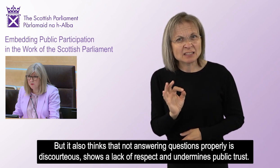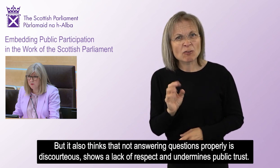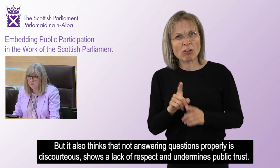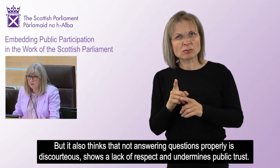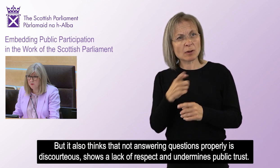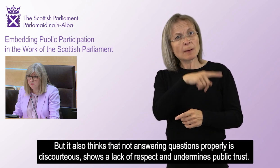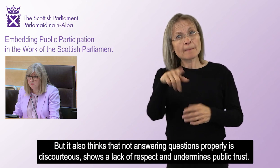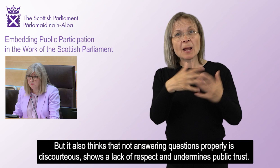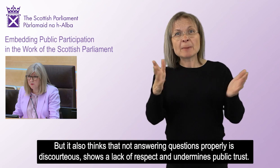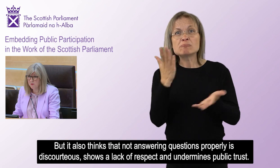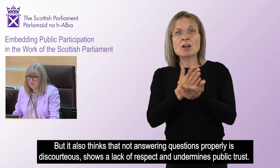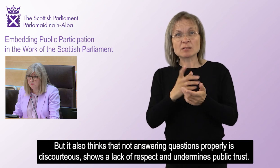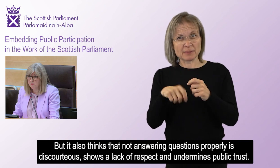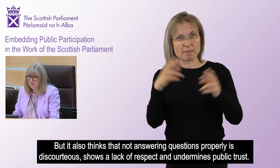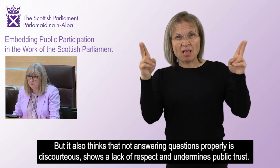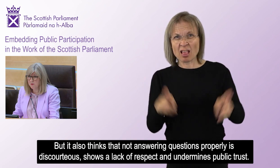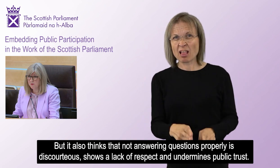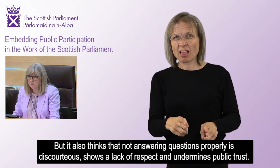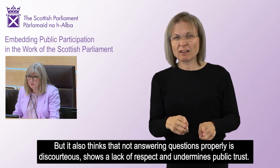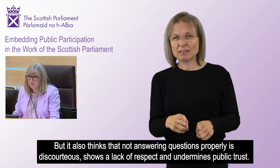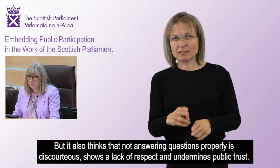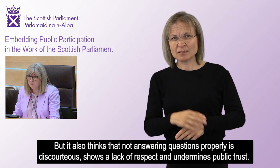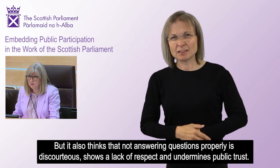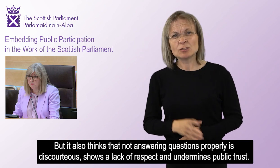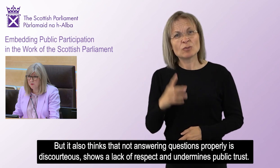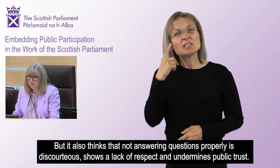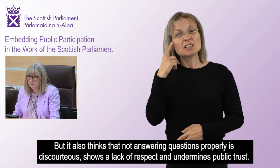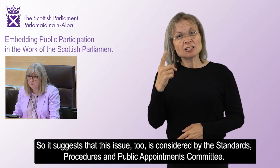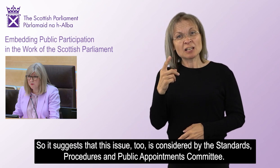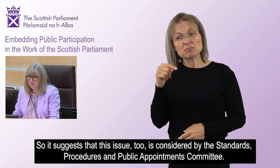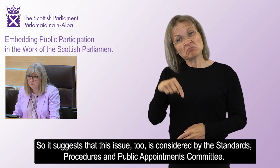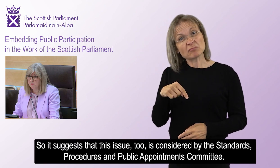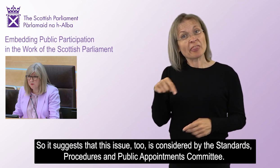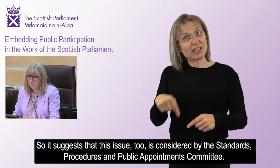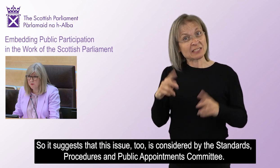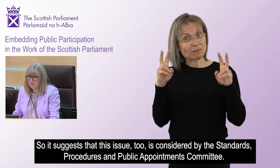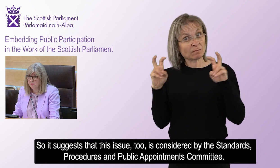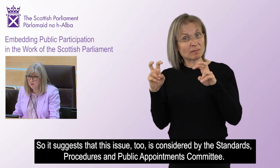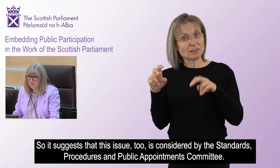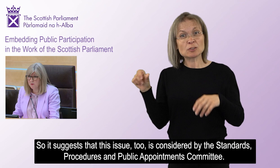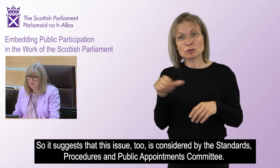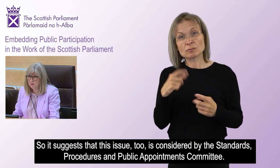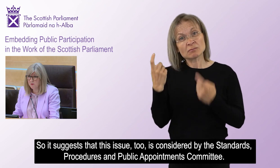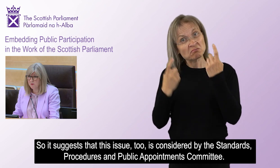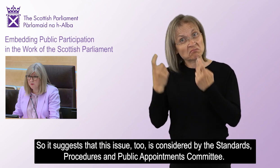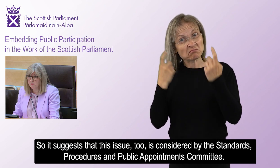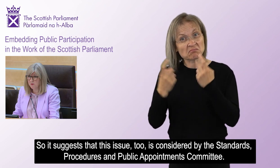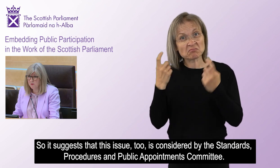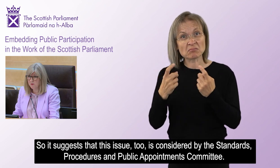undermines public trust. So, it suggests that this issue too is considered by the Standards, Procedures and Public Appointments